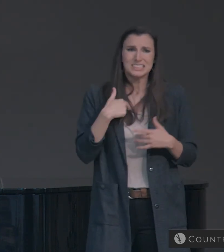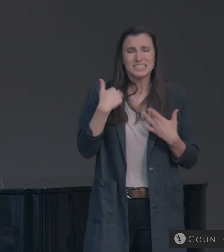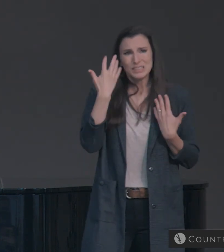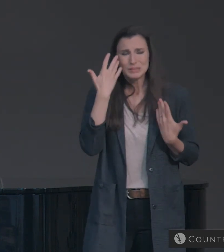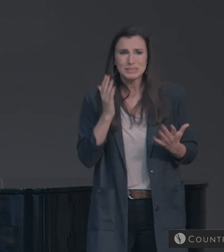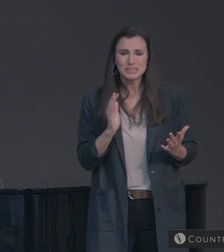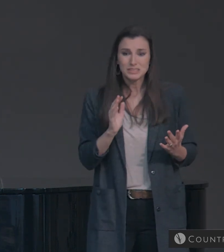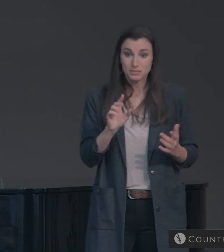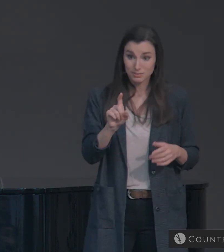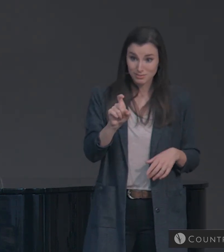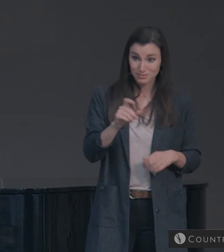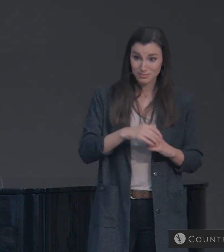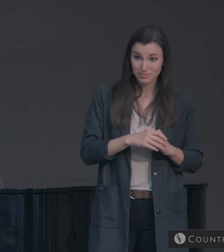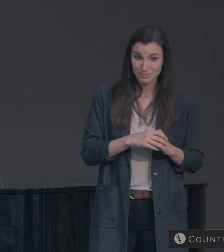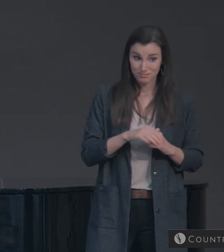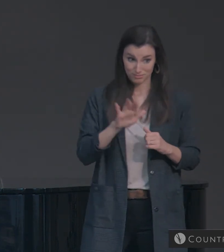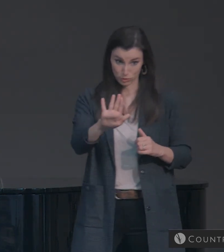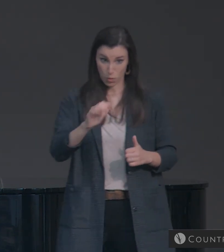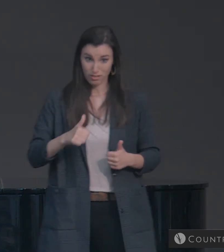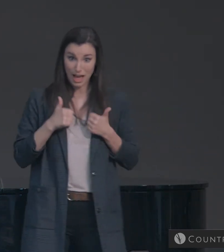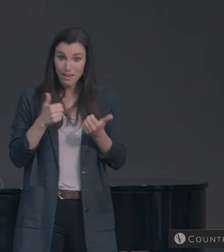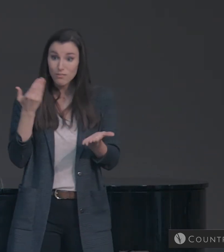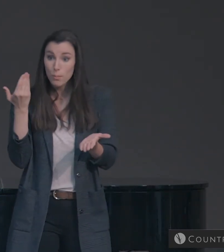Then does your life prove it?